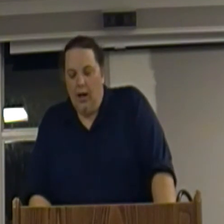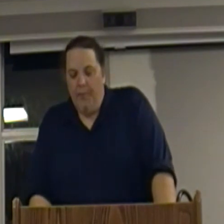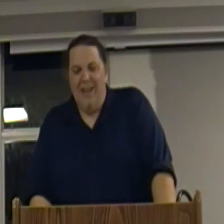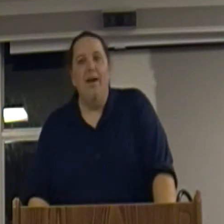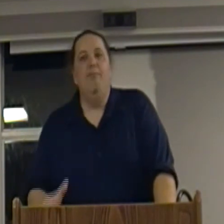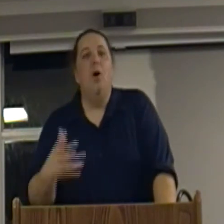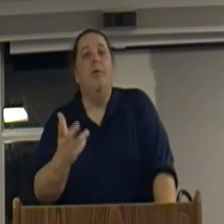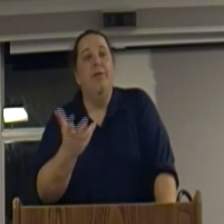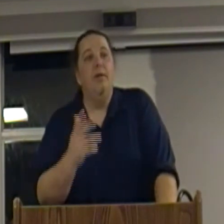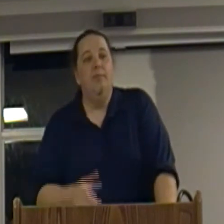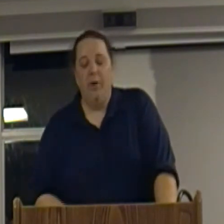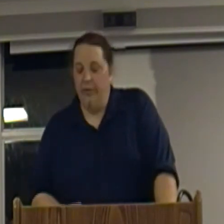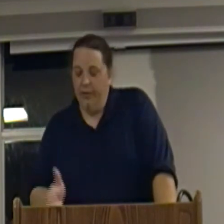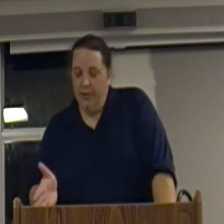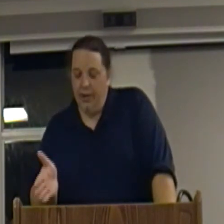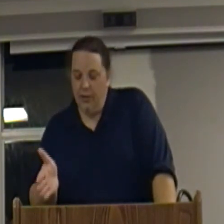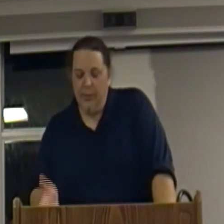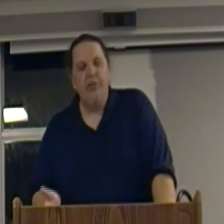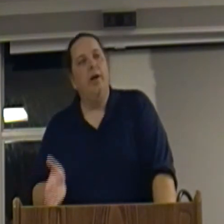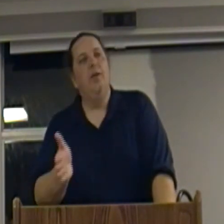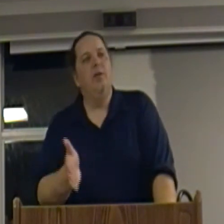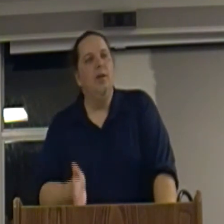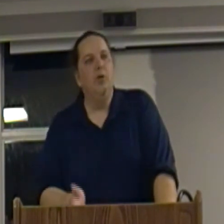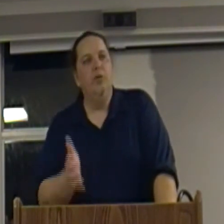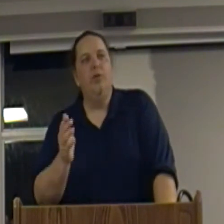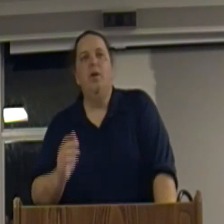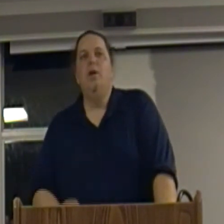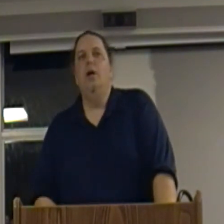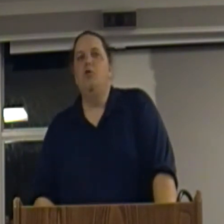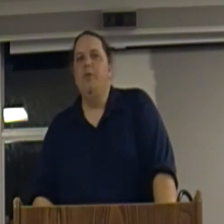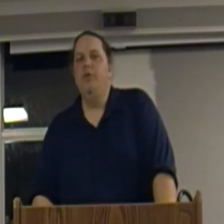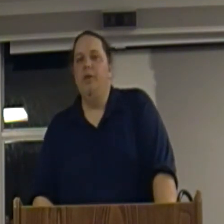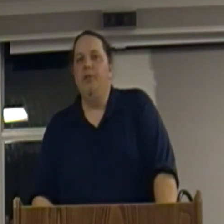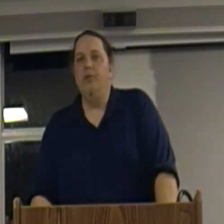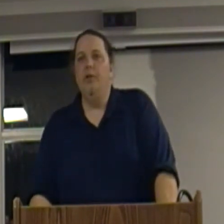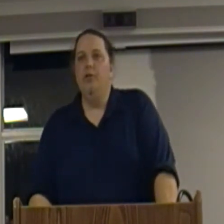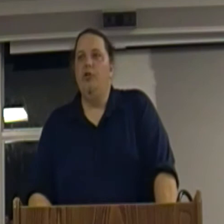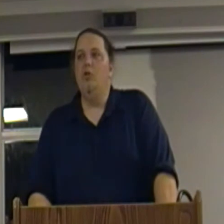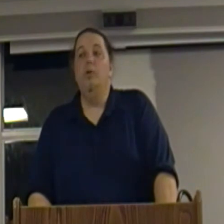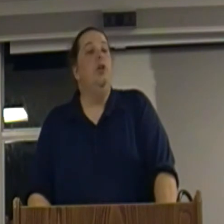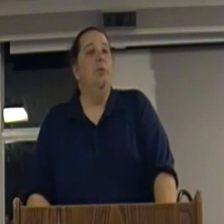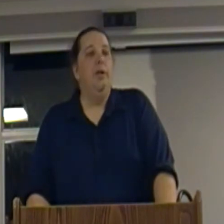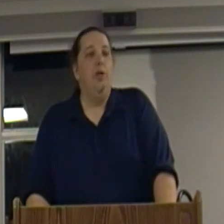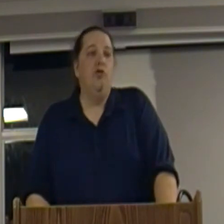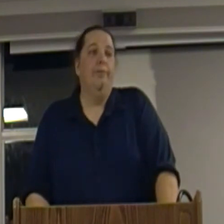And they both, both libertarians and liberals, attribute this to human nature.